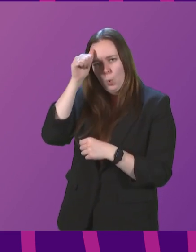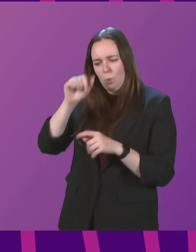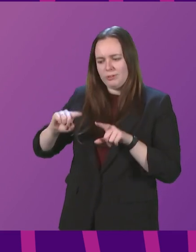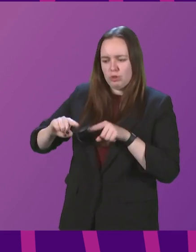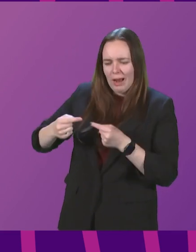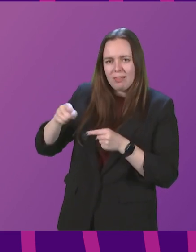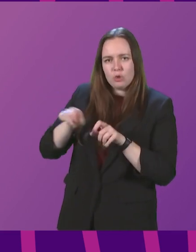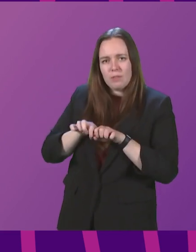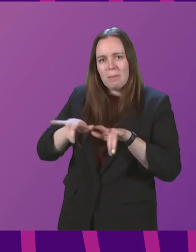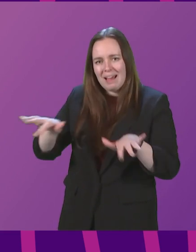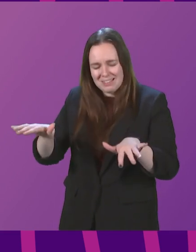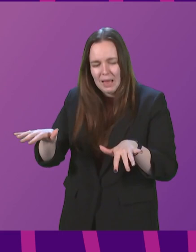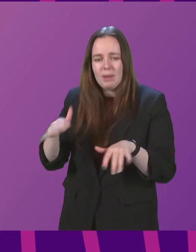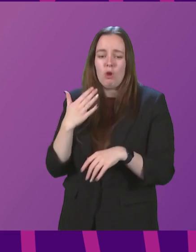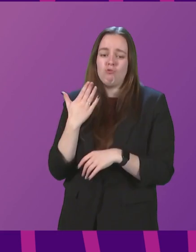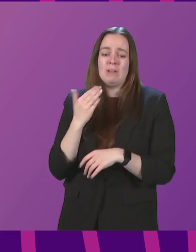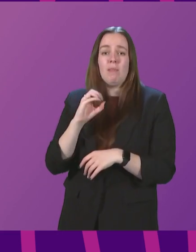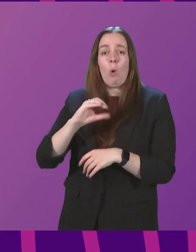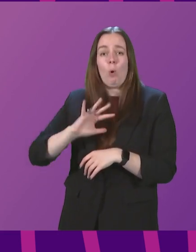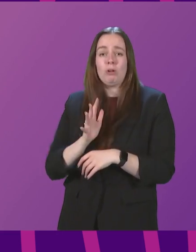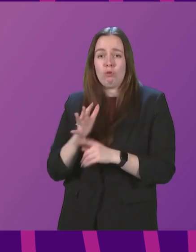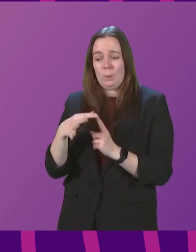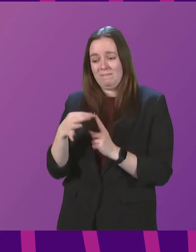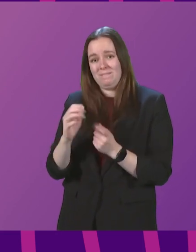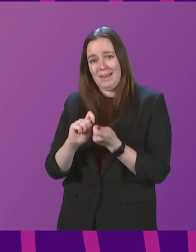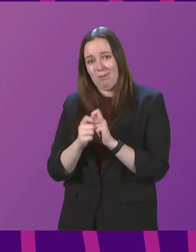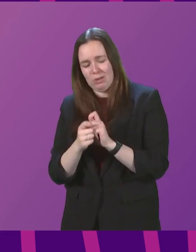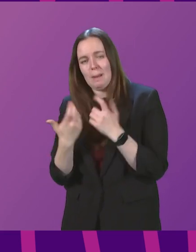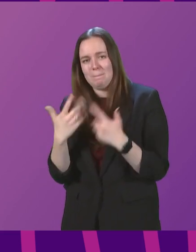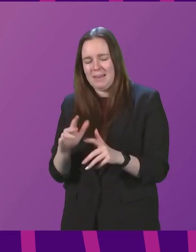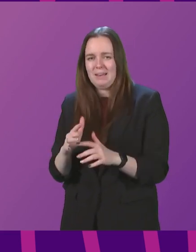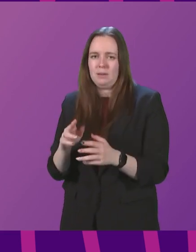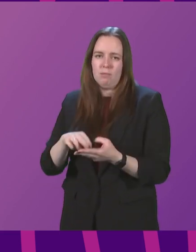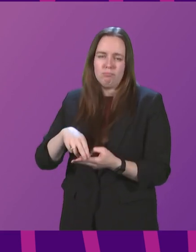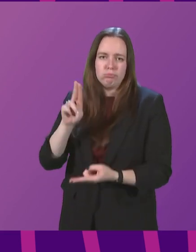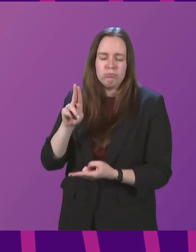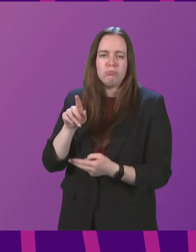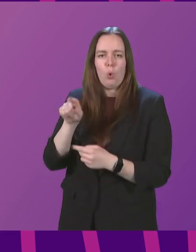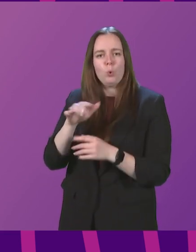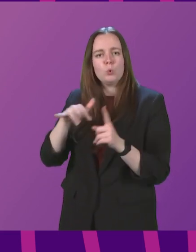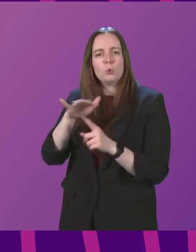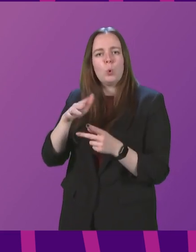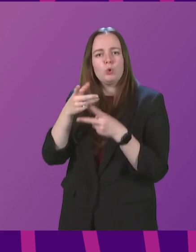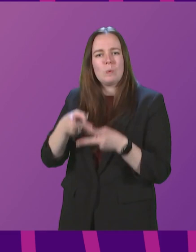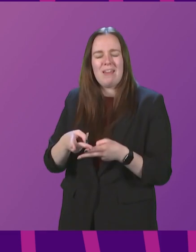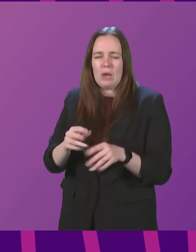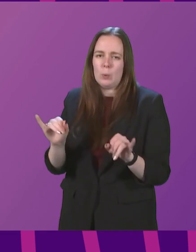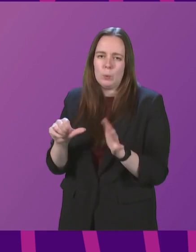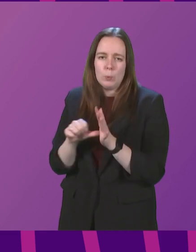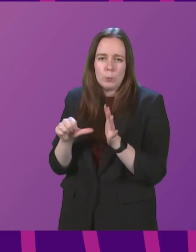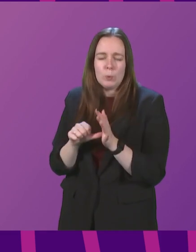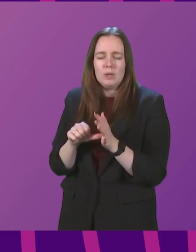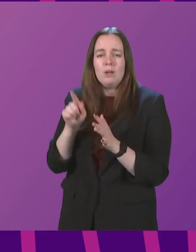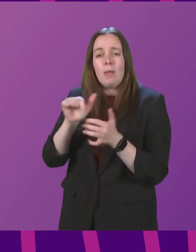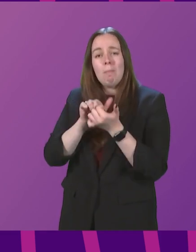pandemic and, more recently, the Omicron variant have placed increased pressures on social care settings. And the Health and Social Care Partnership